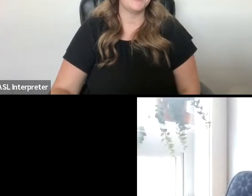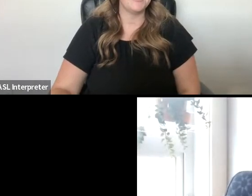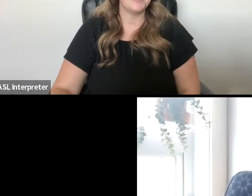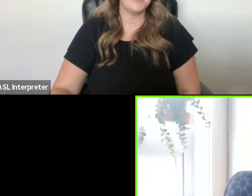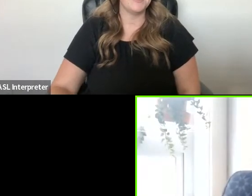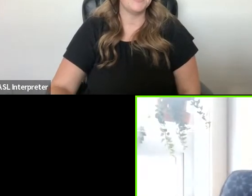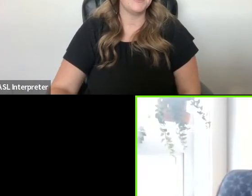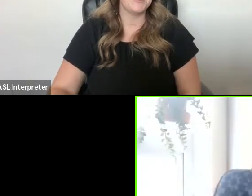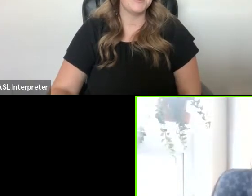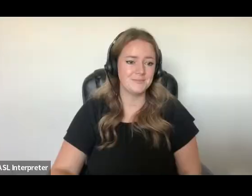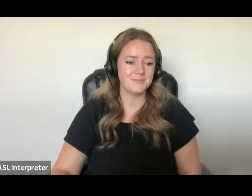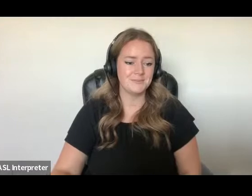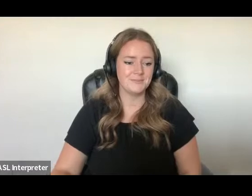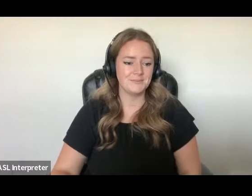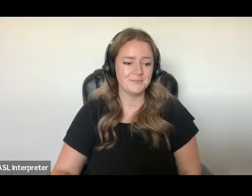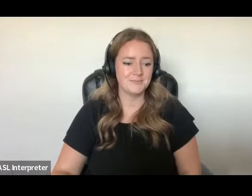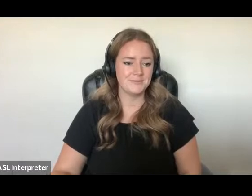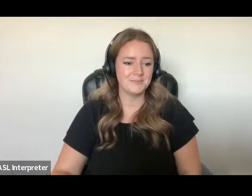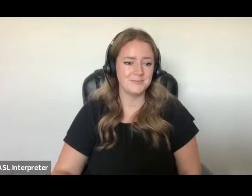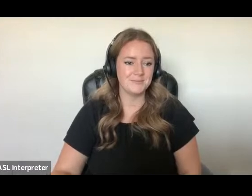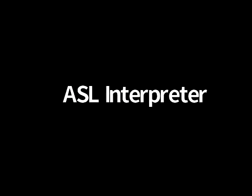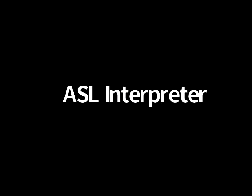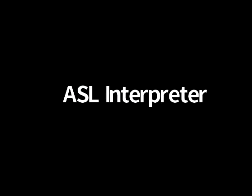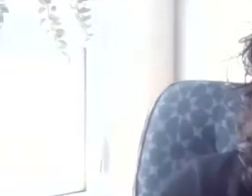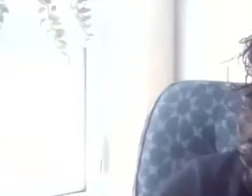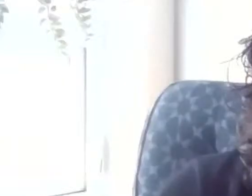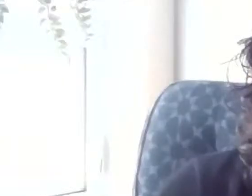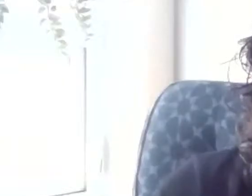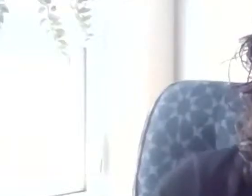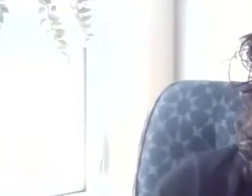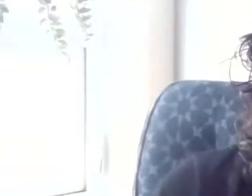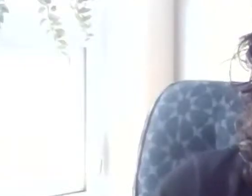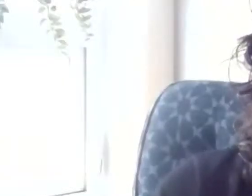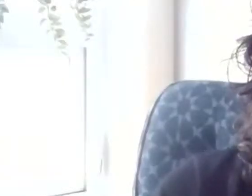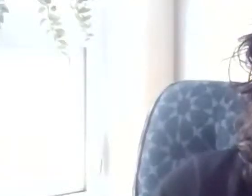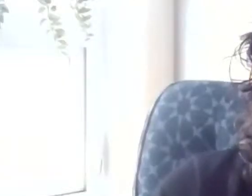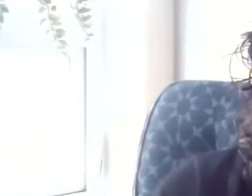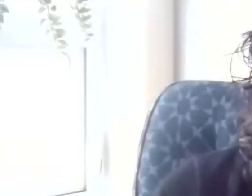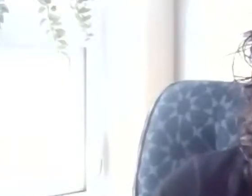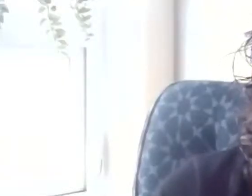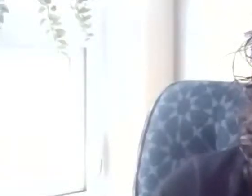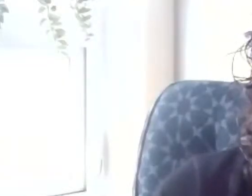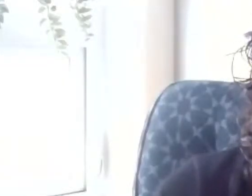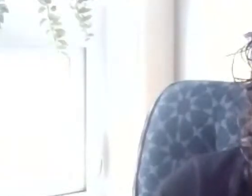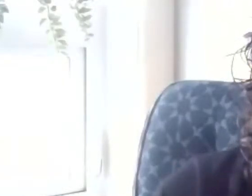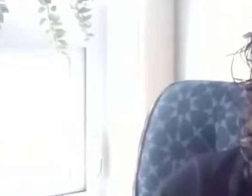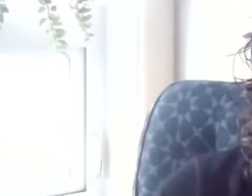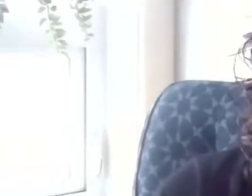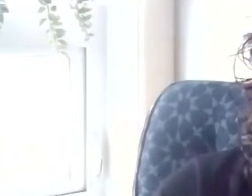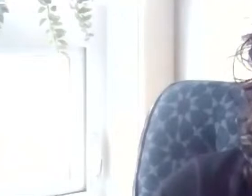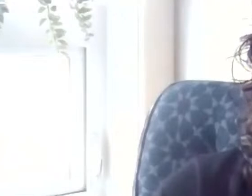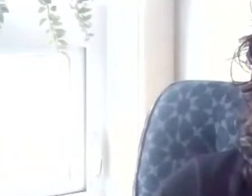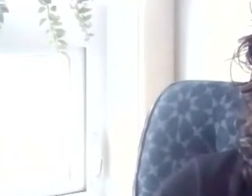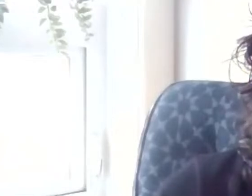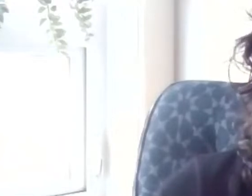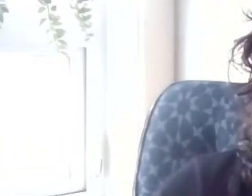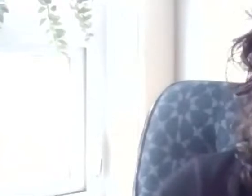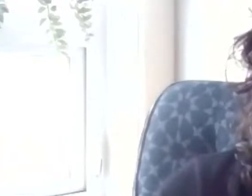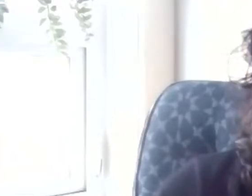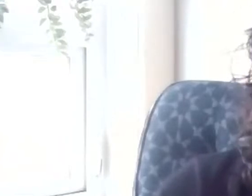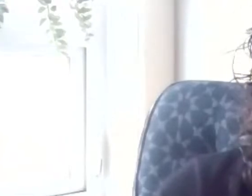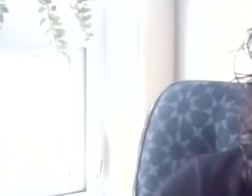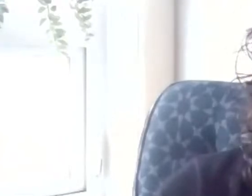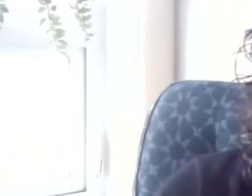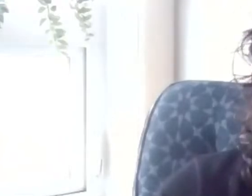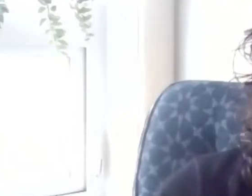Hi everyone. My name is Dr. Mei-Ling Wiedemeyer. As a primary care physician for migrants and refugees, I